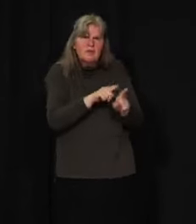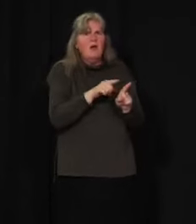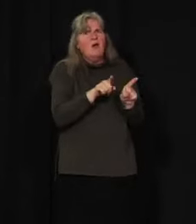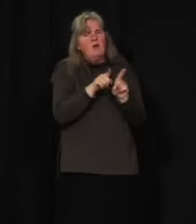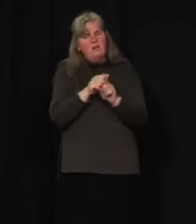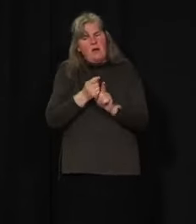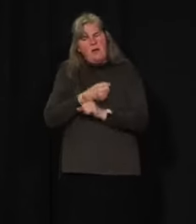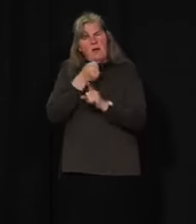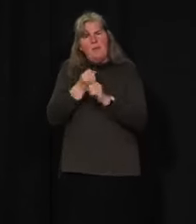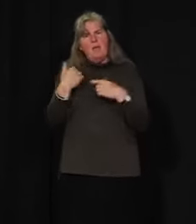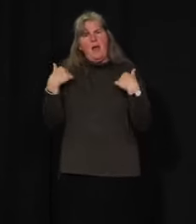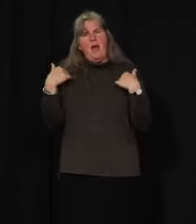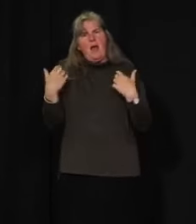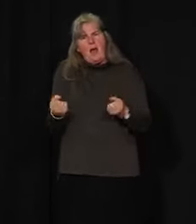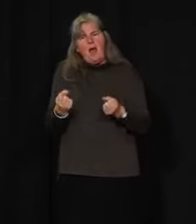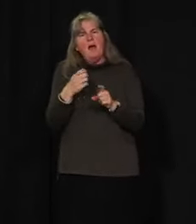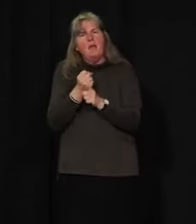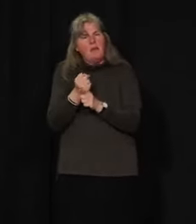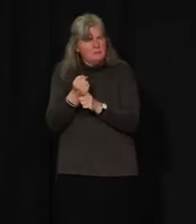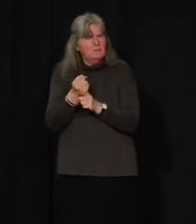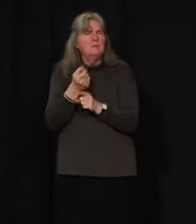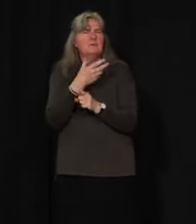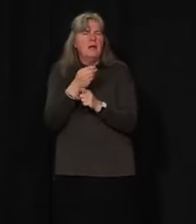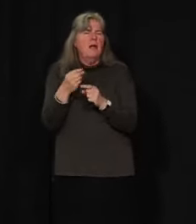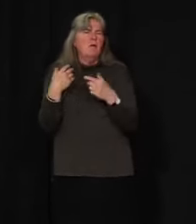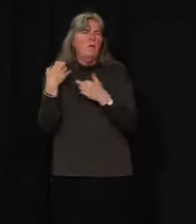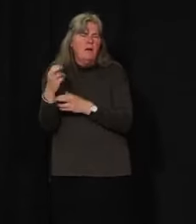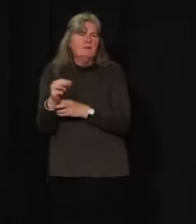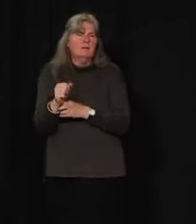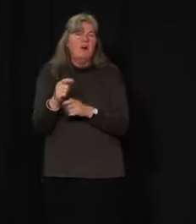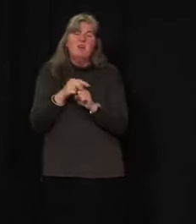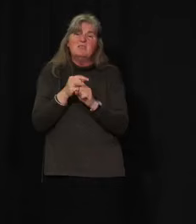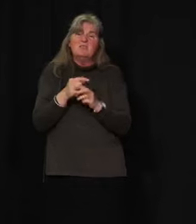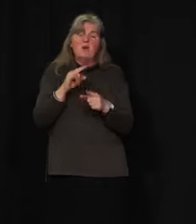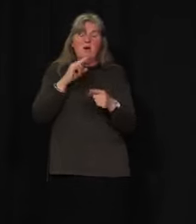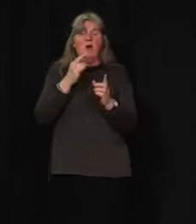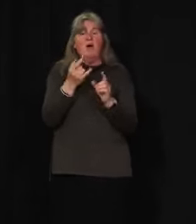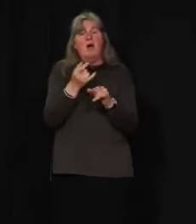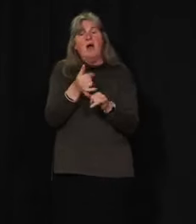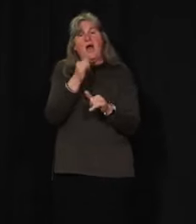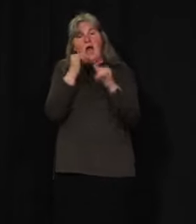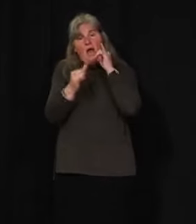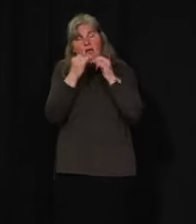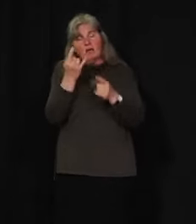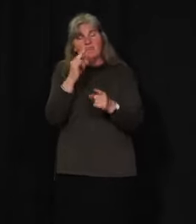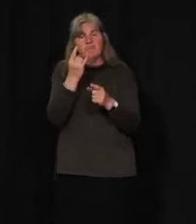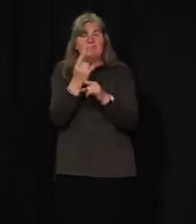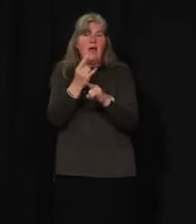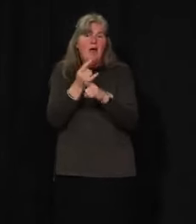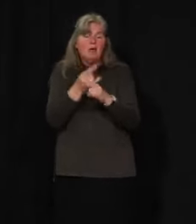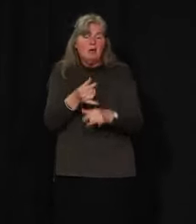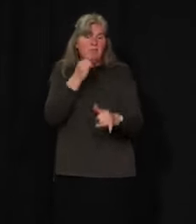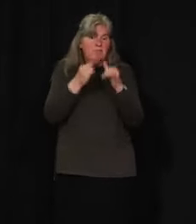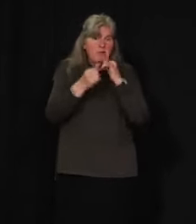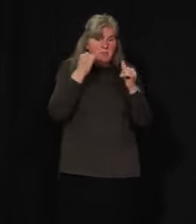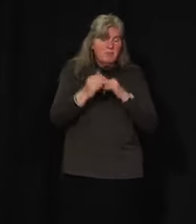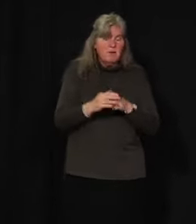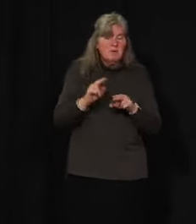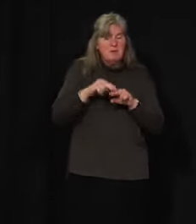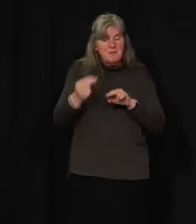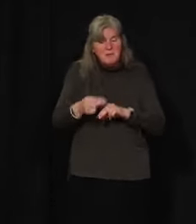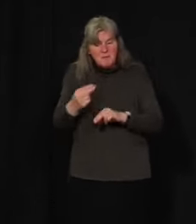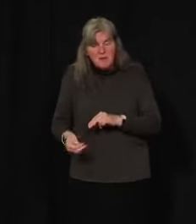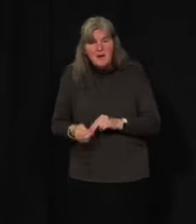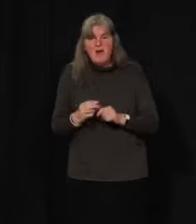-19, including increased alcohol consumption related to stress and boredom, decreasing immunization rates, worsening